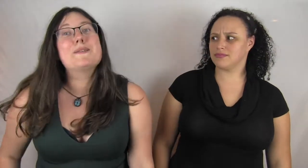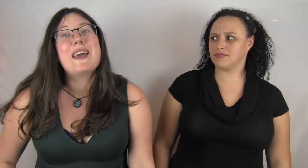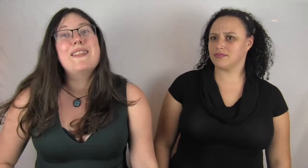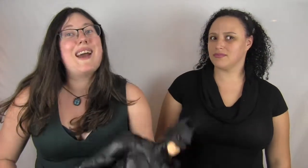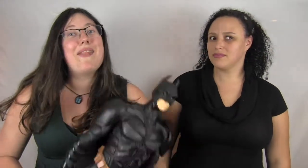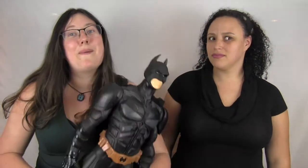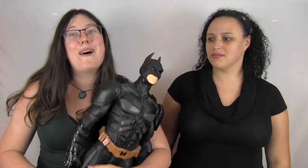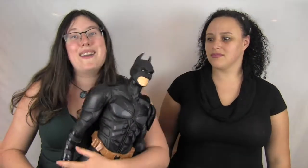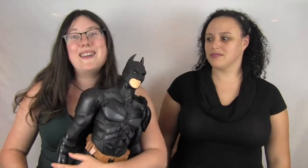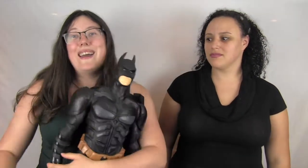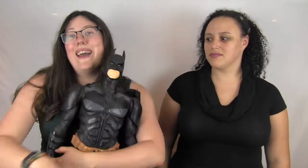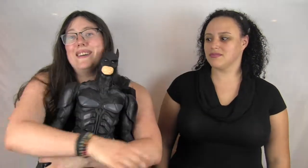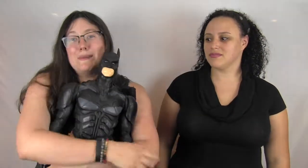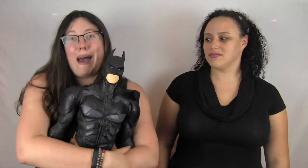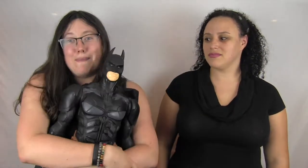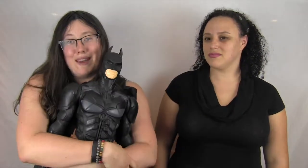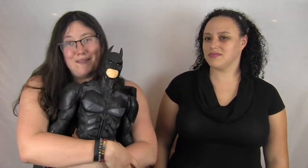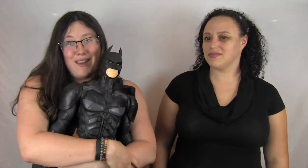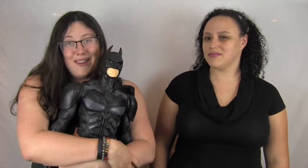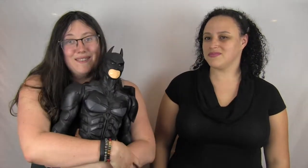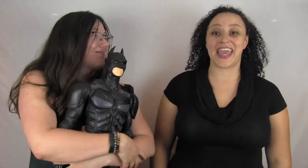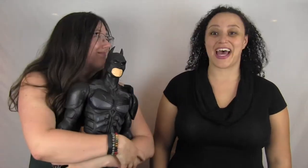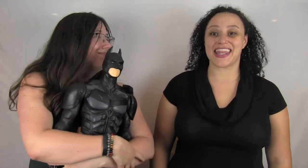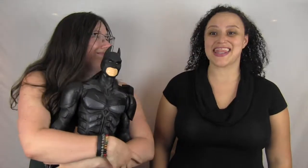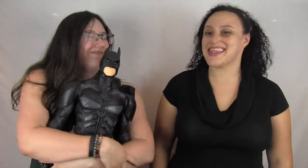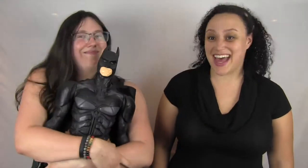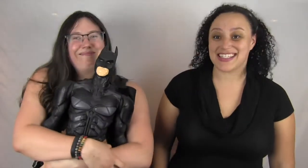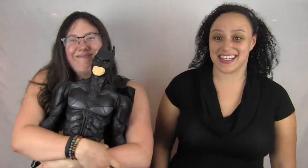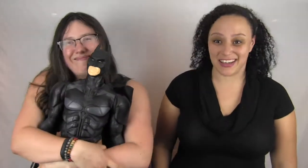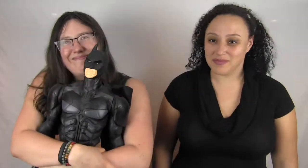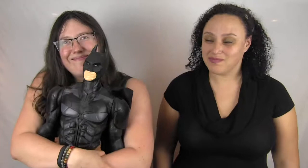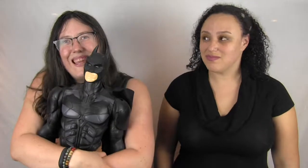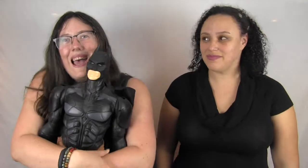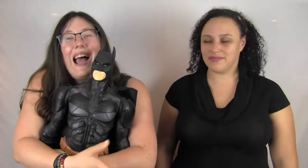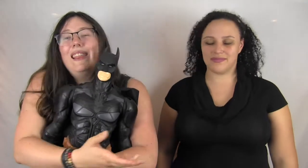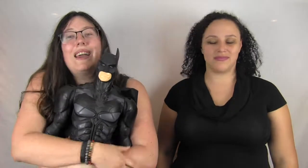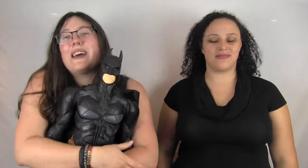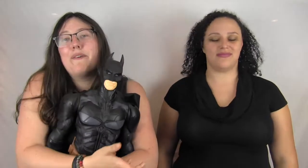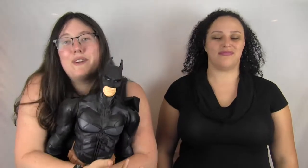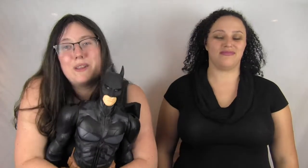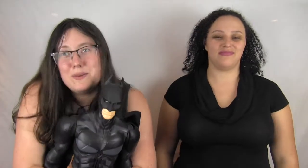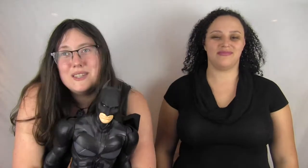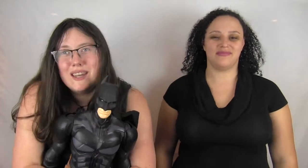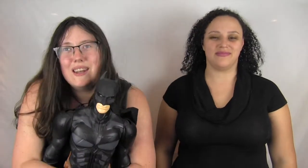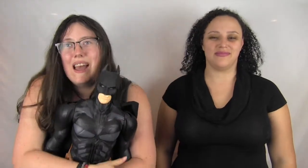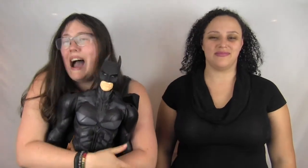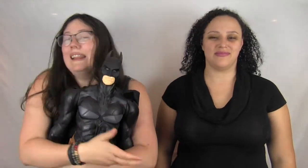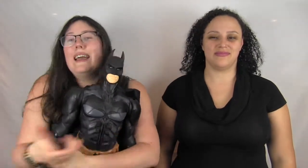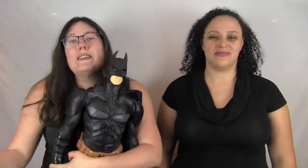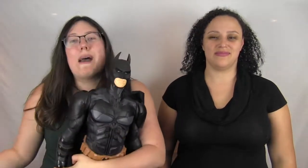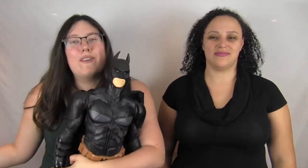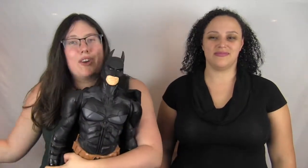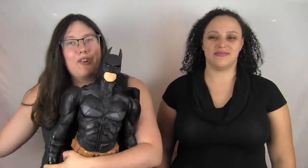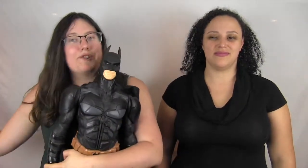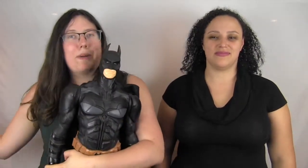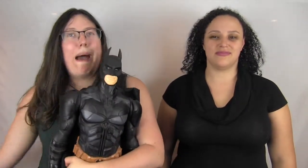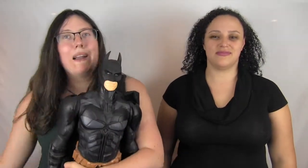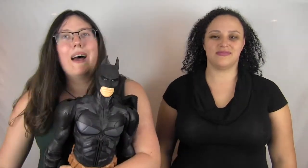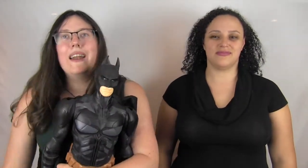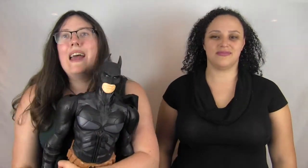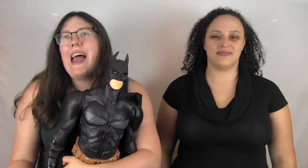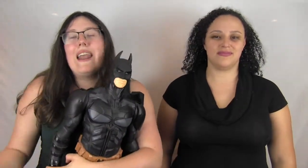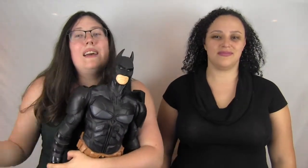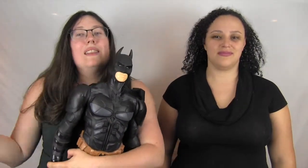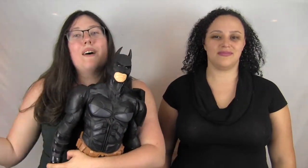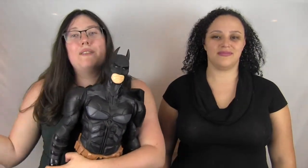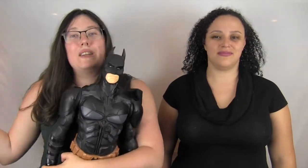superheroes and the other one is a Batman fan. Yeah, that's it. I liked Alfred and Lucien, I liked him having a crush on